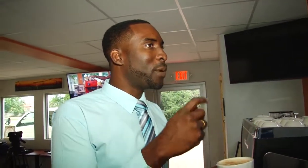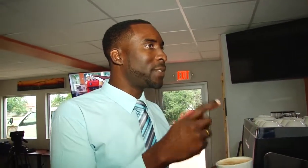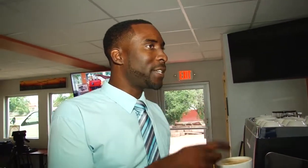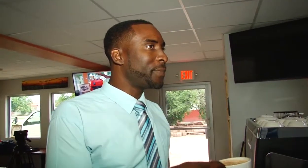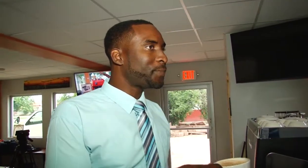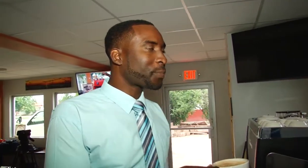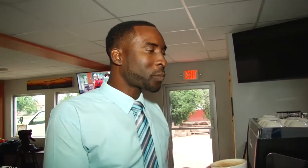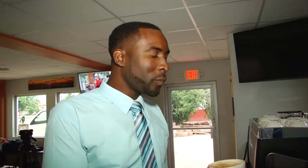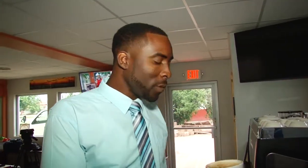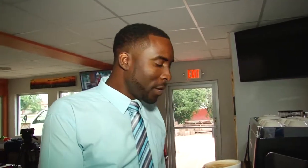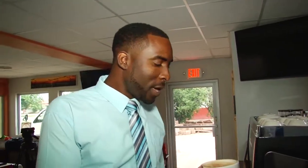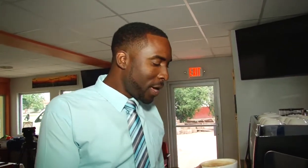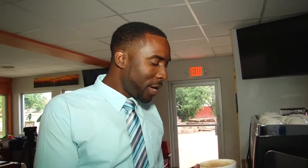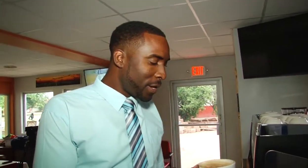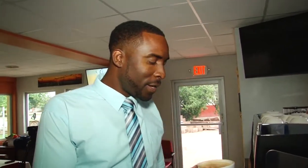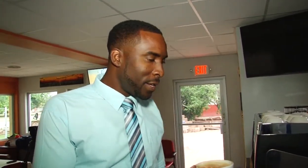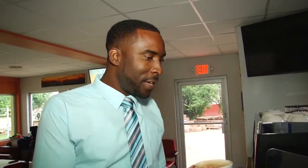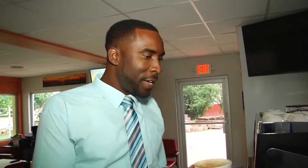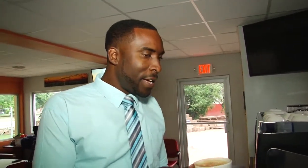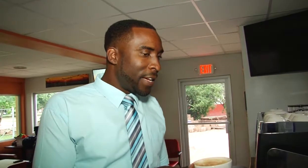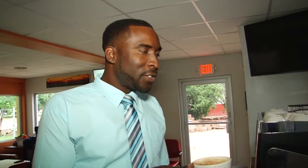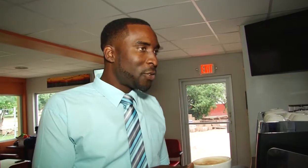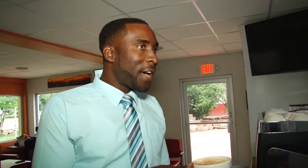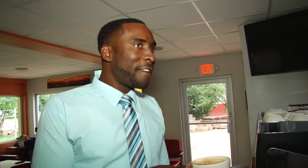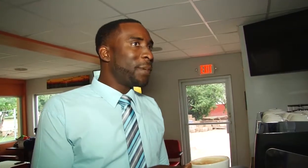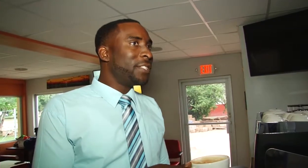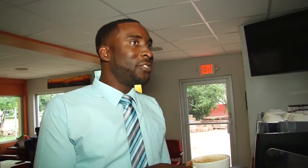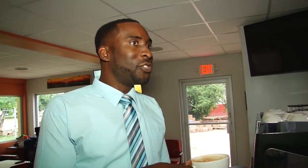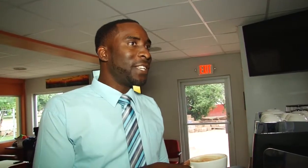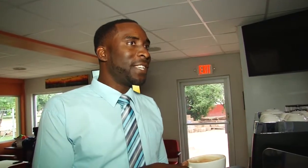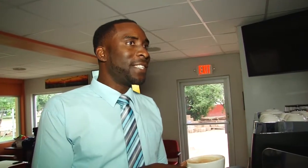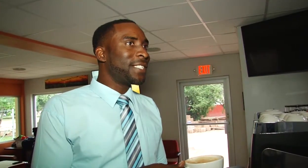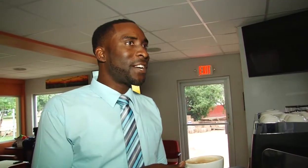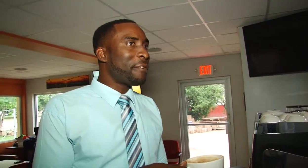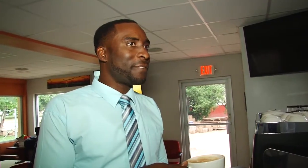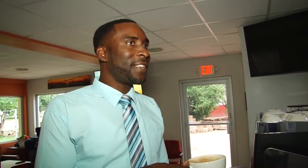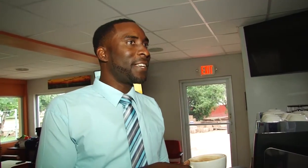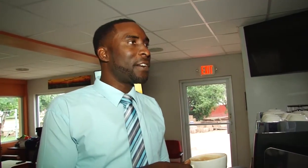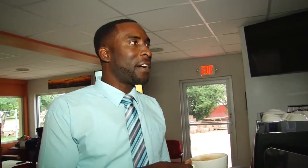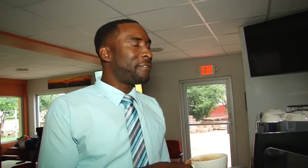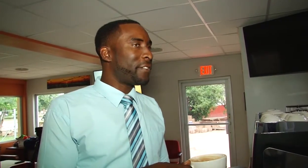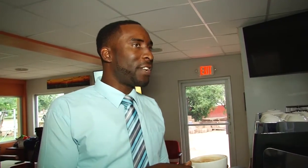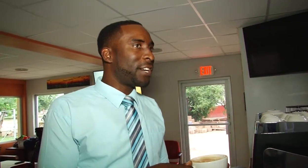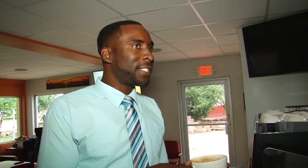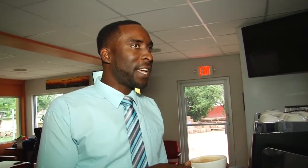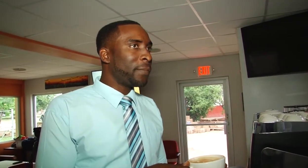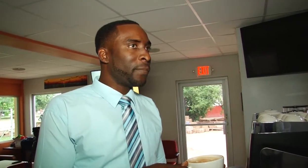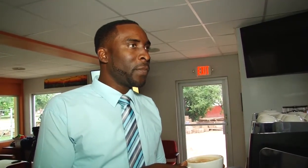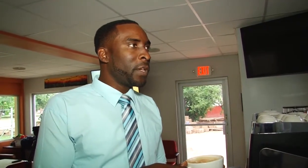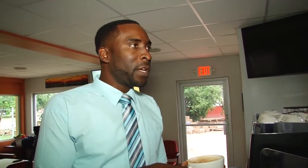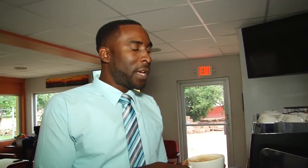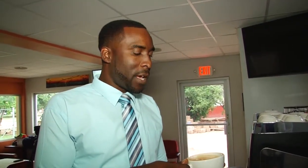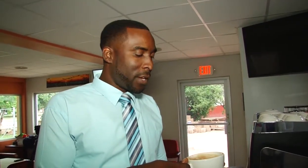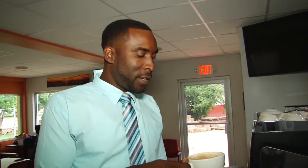Mountain. And so I have been drinking coffee a very long time. And